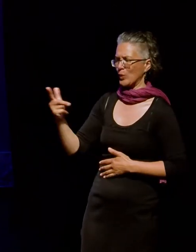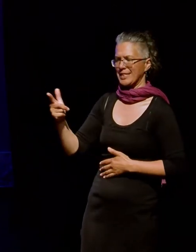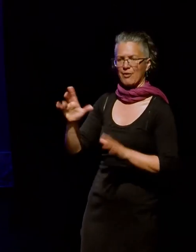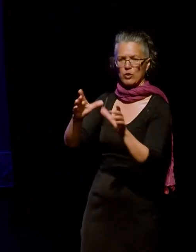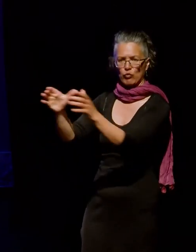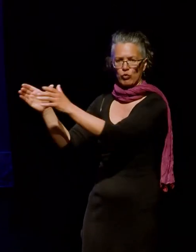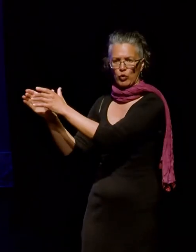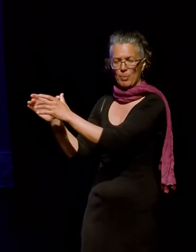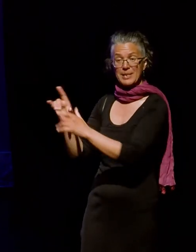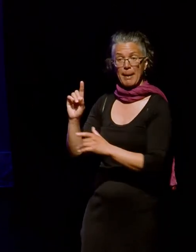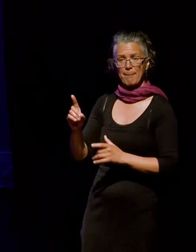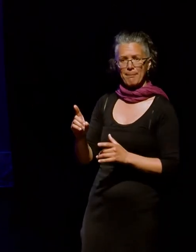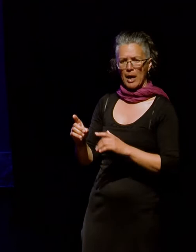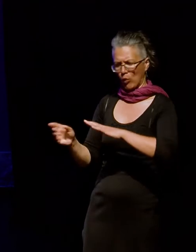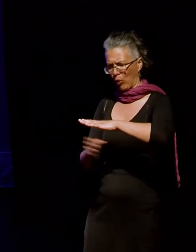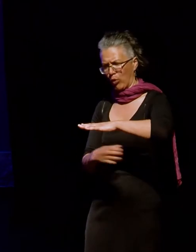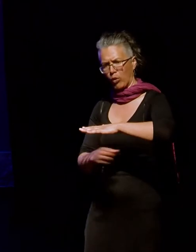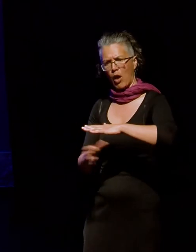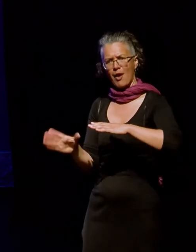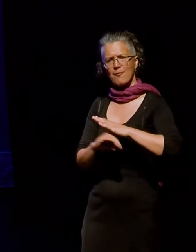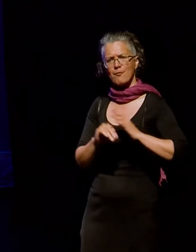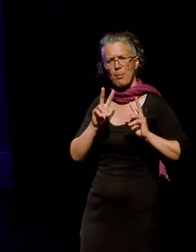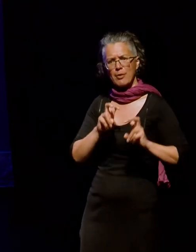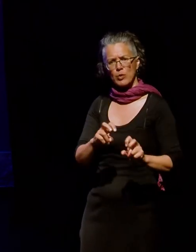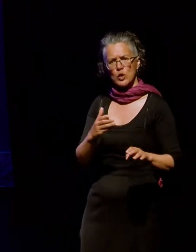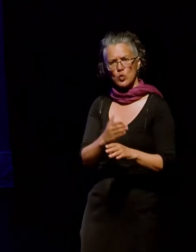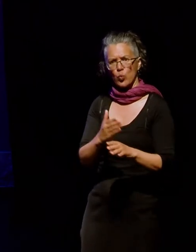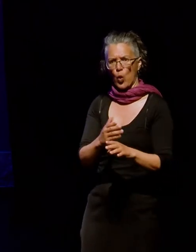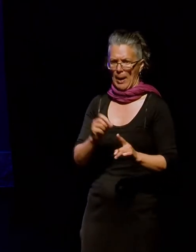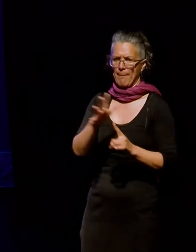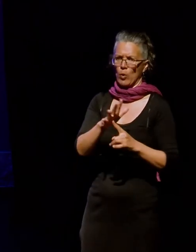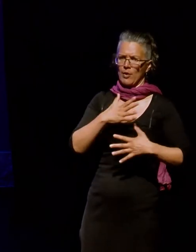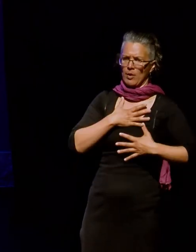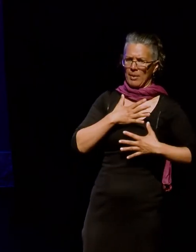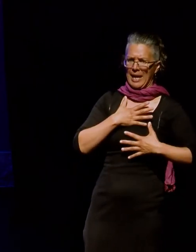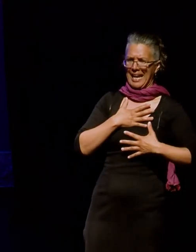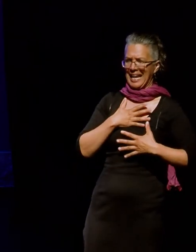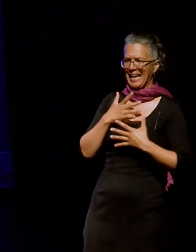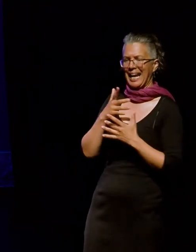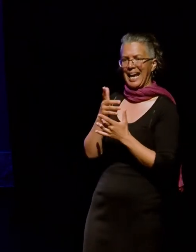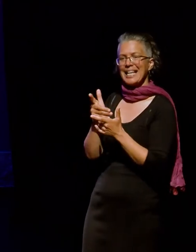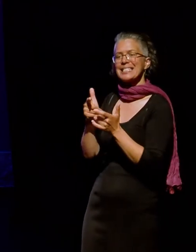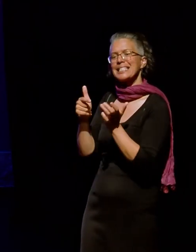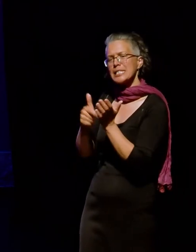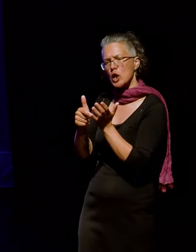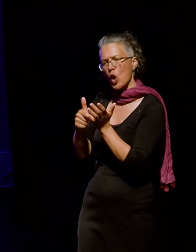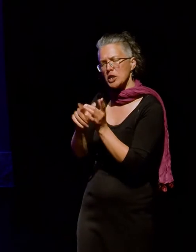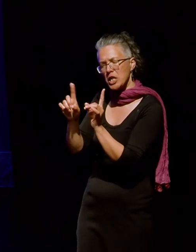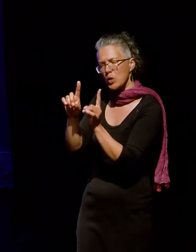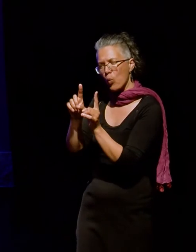However, what is missing from Gilliland's work and what is vital to my research is the mediating role of technologies.